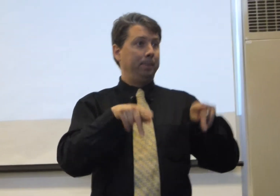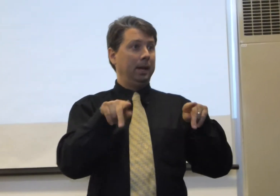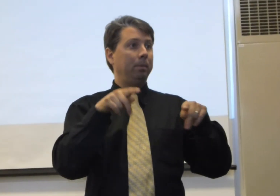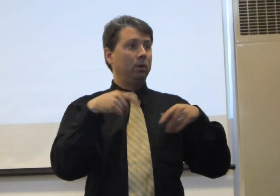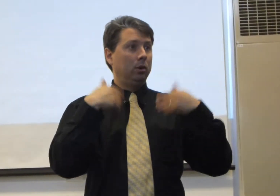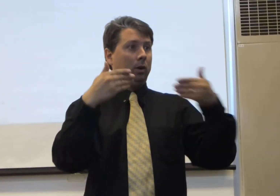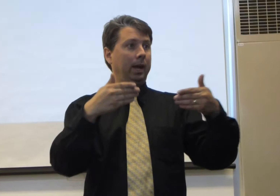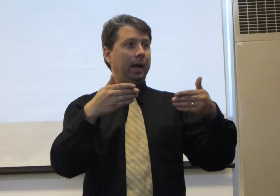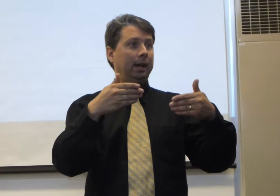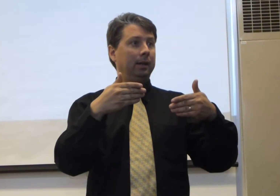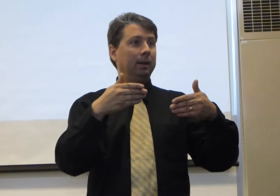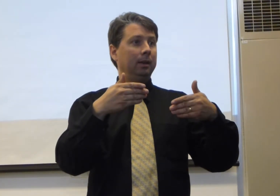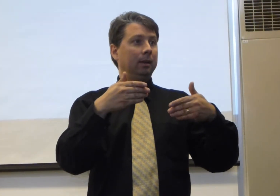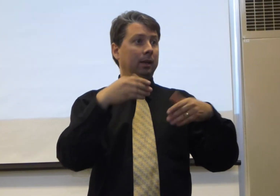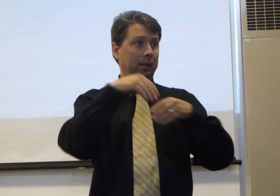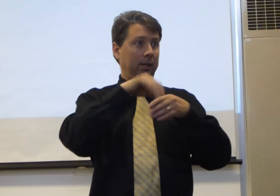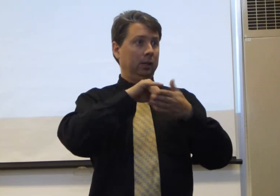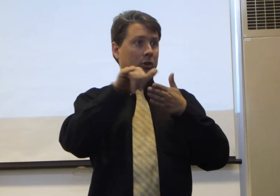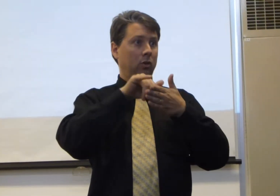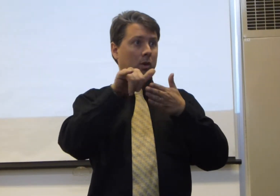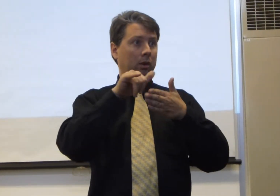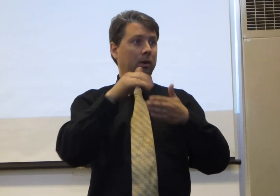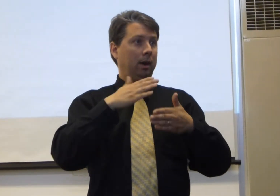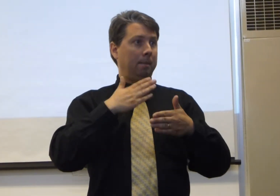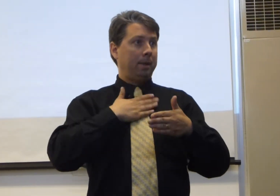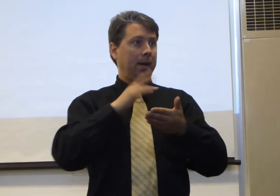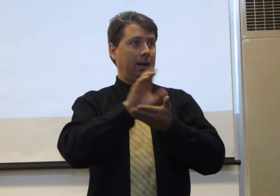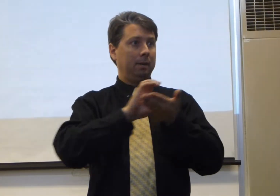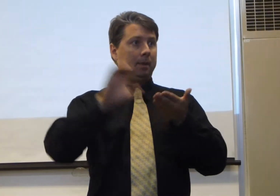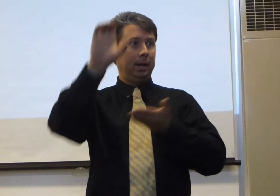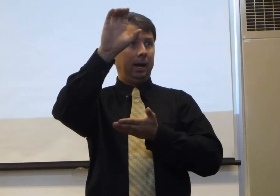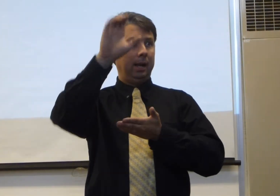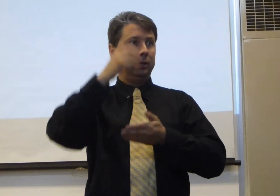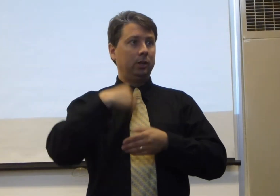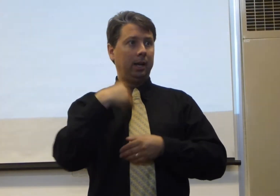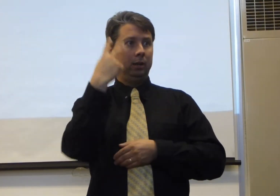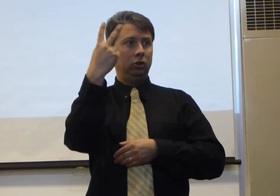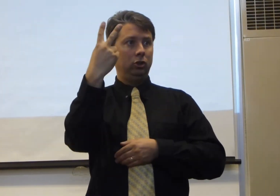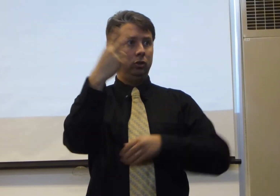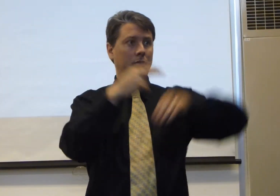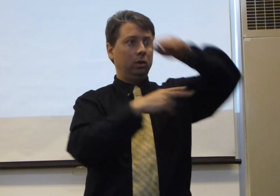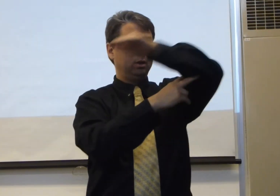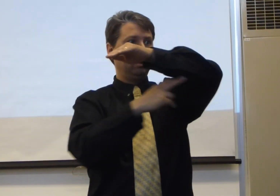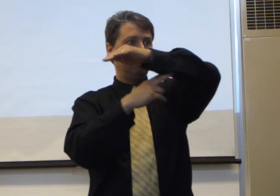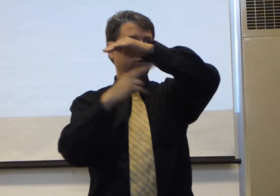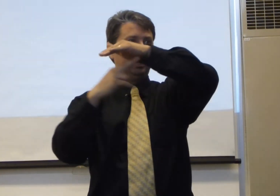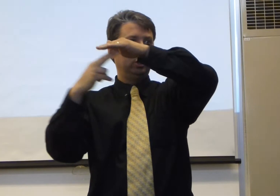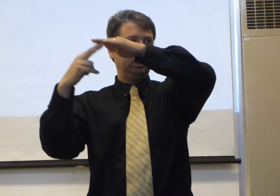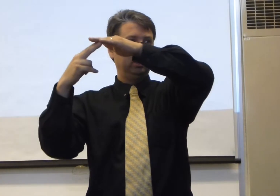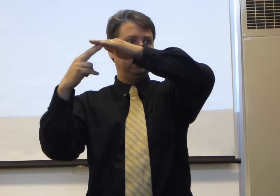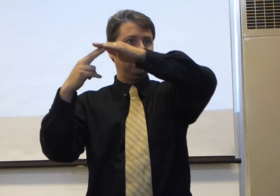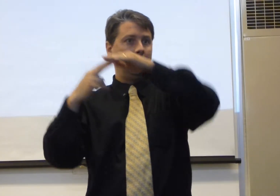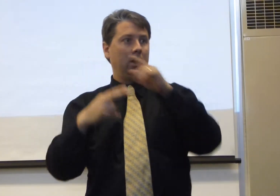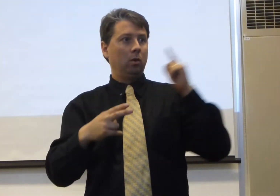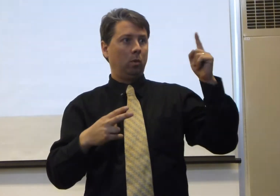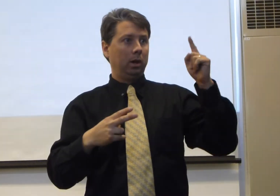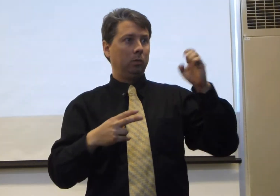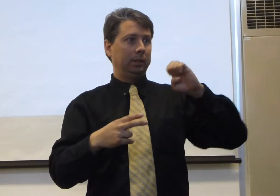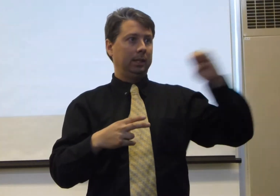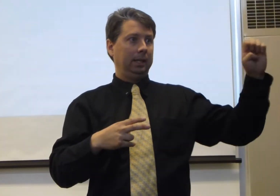Well, go ahead, in New York, my college, they had two bridges. One was on the